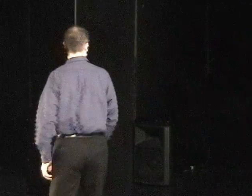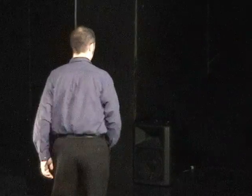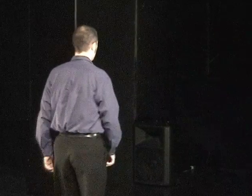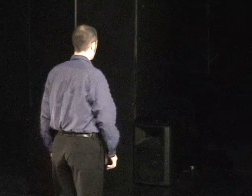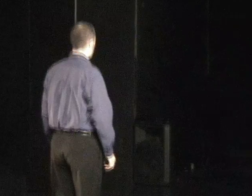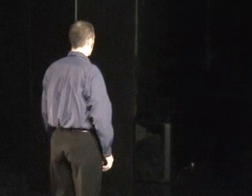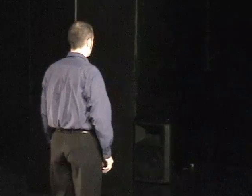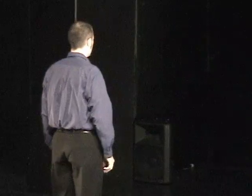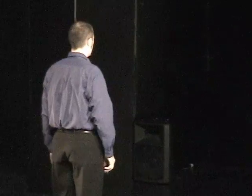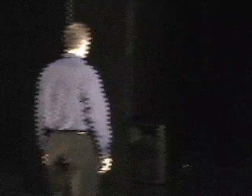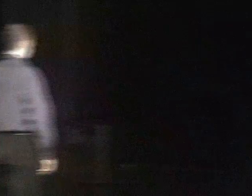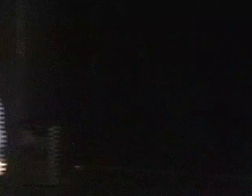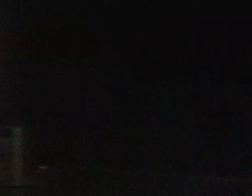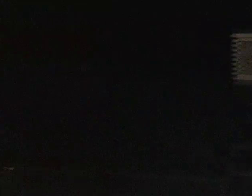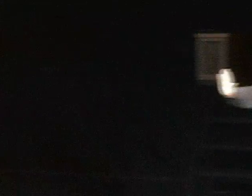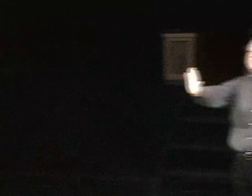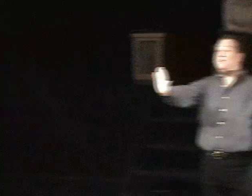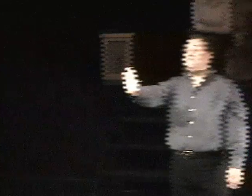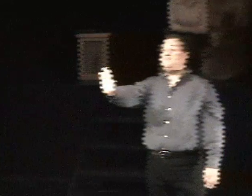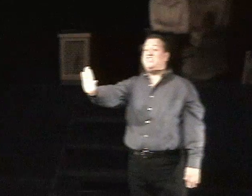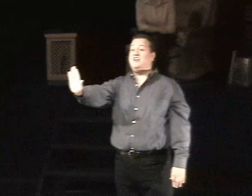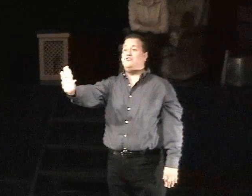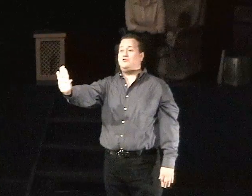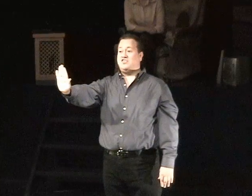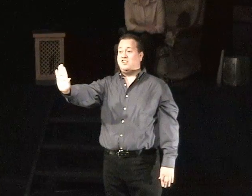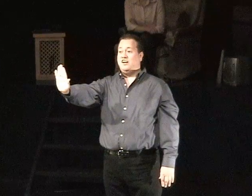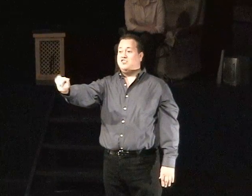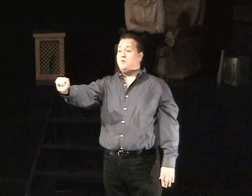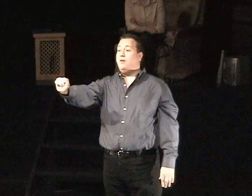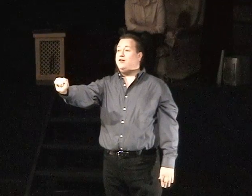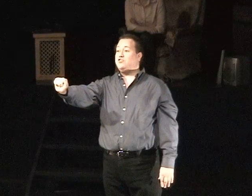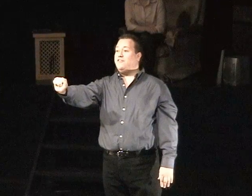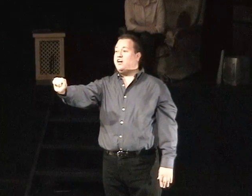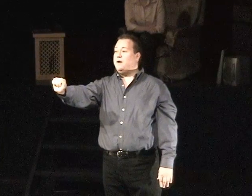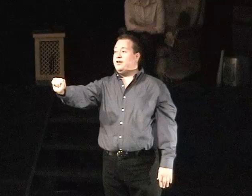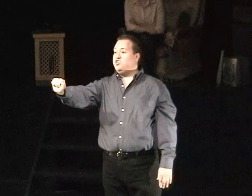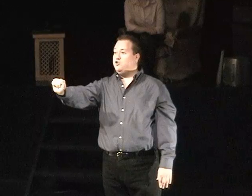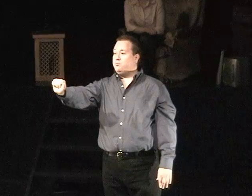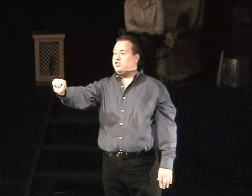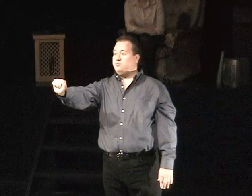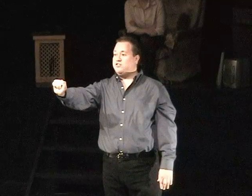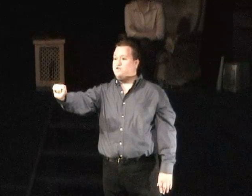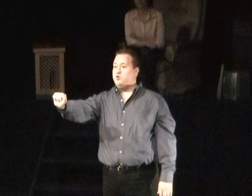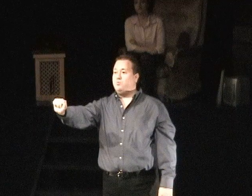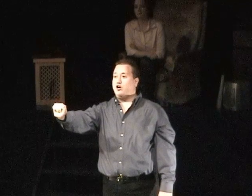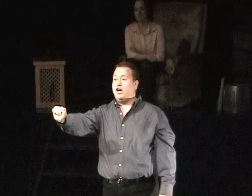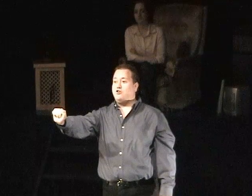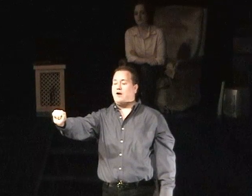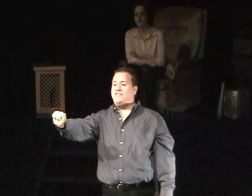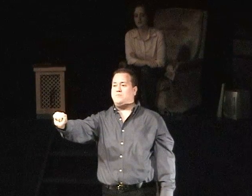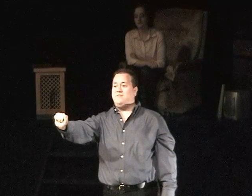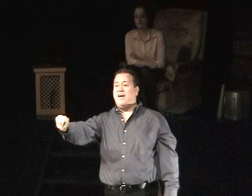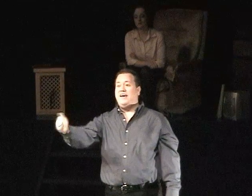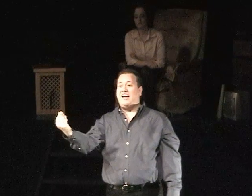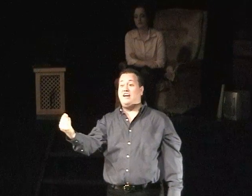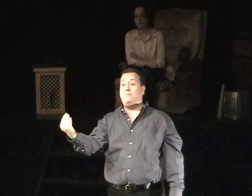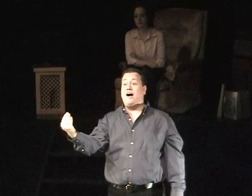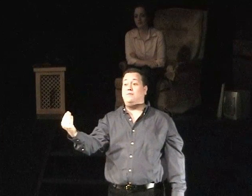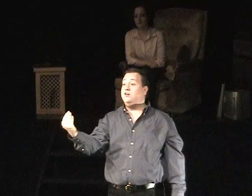Mirrors were first manufactured and large members gathered in 1500s. Small mirrors often accompanied the new print books of Gutenberg and other craftsmen. Candid pocket mirrors